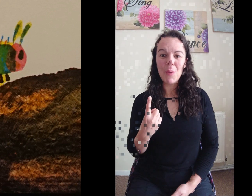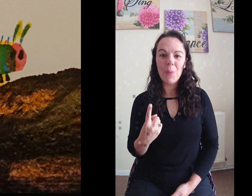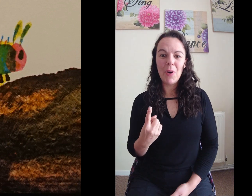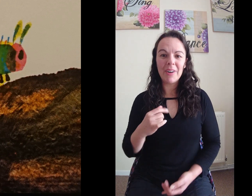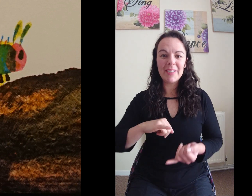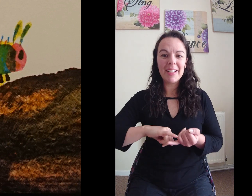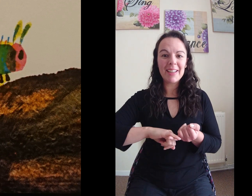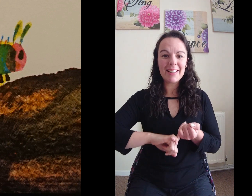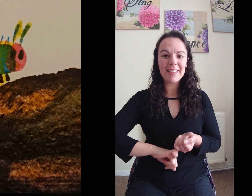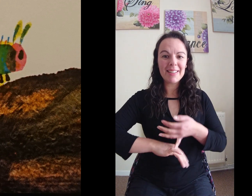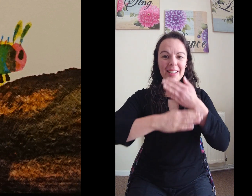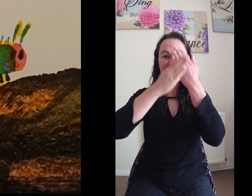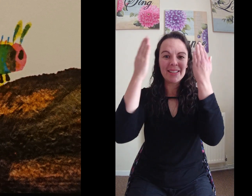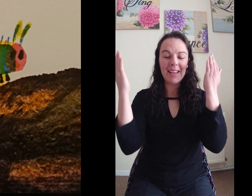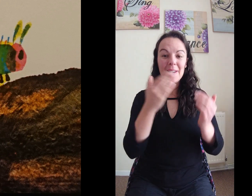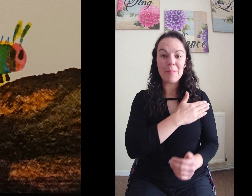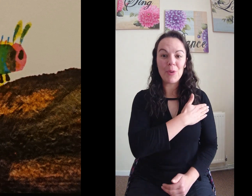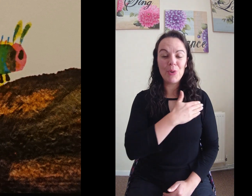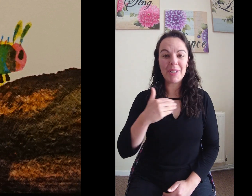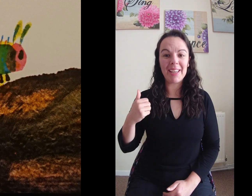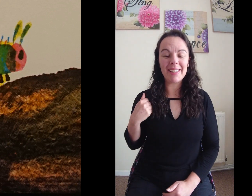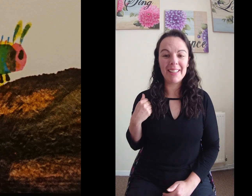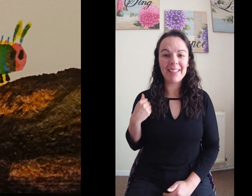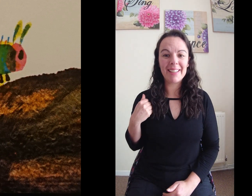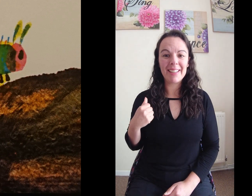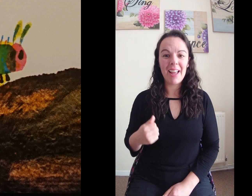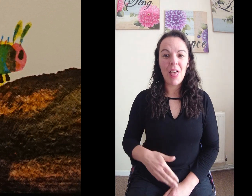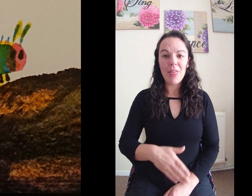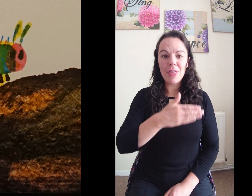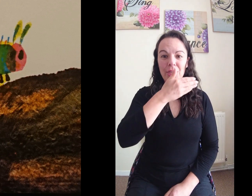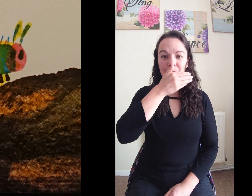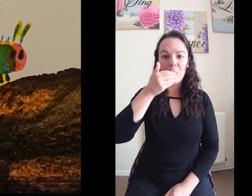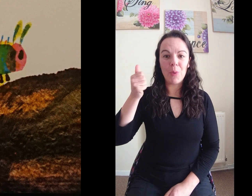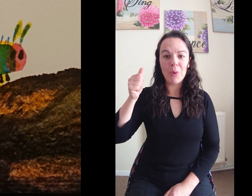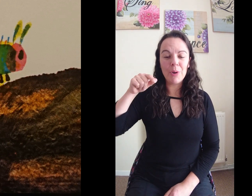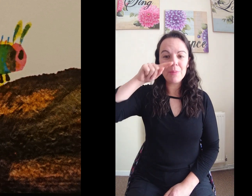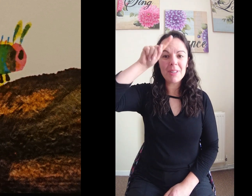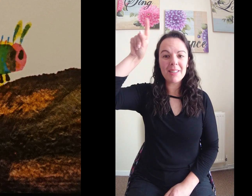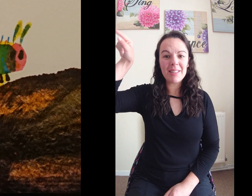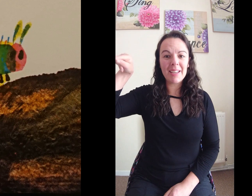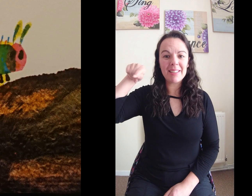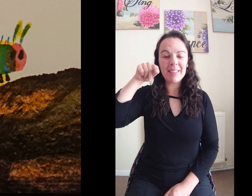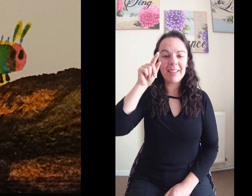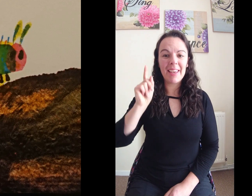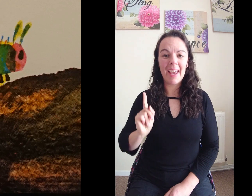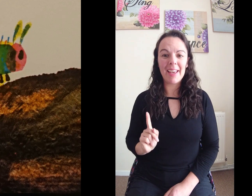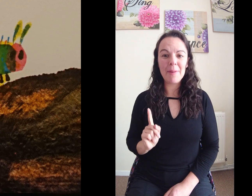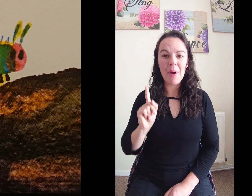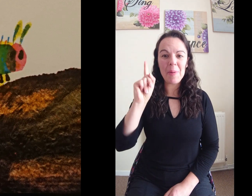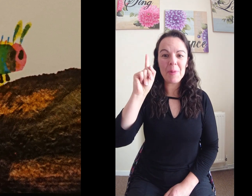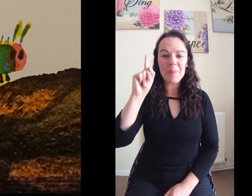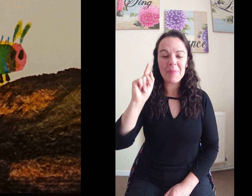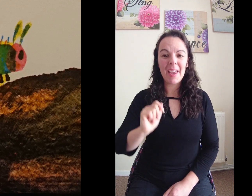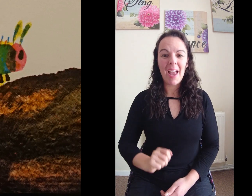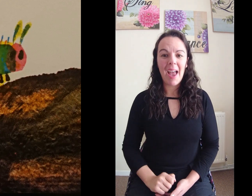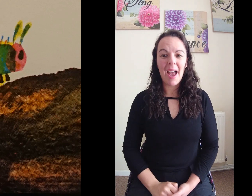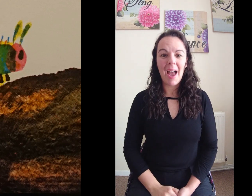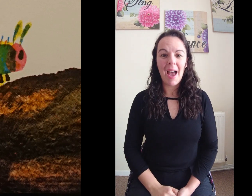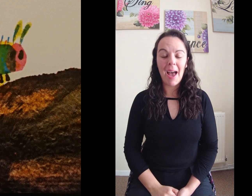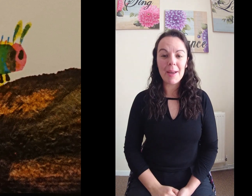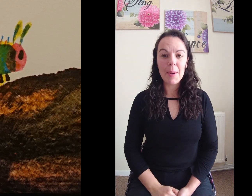One Sunday morning the warm sun came up